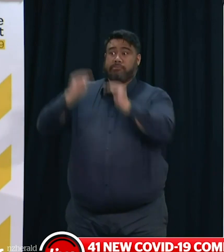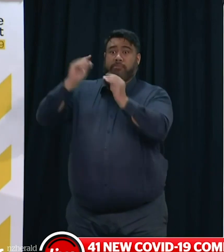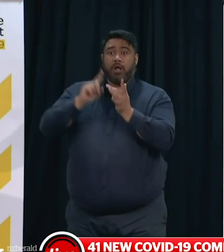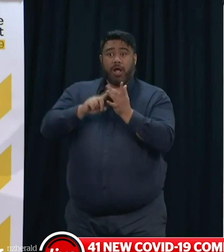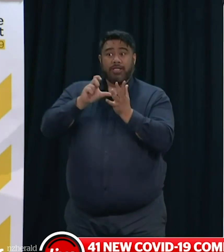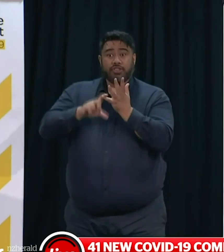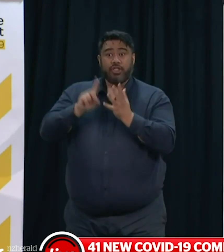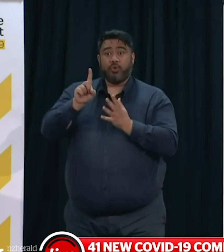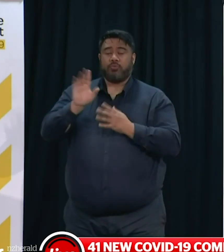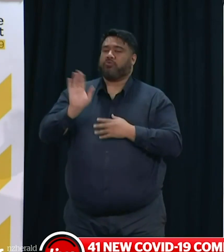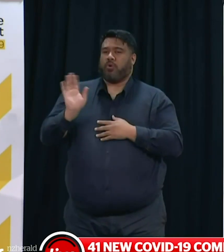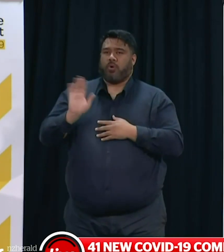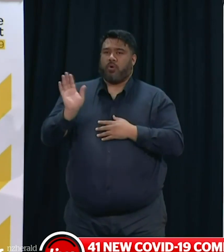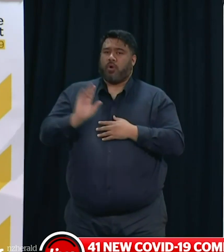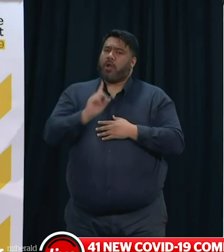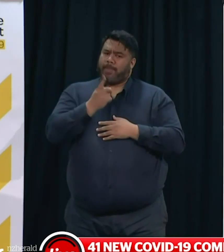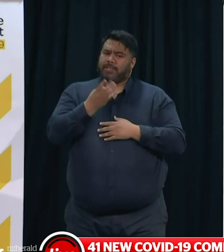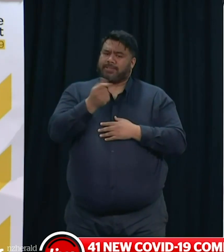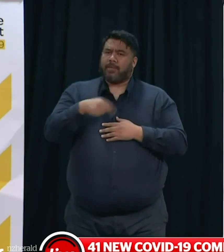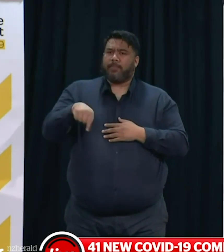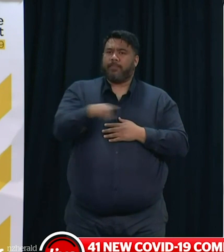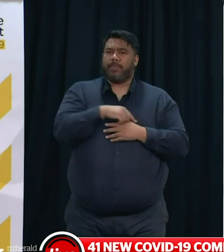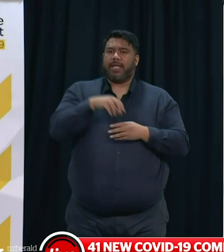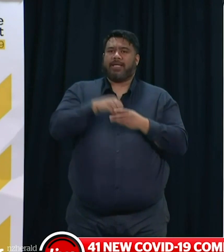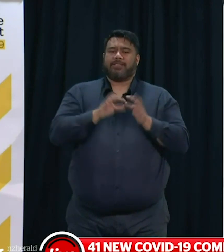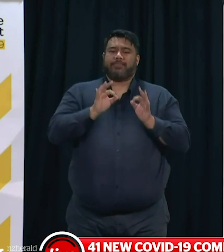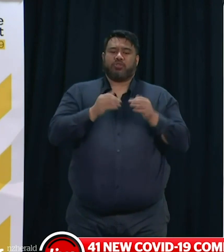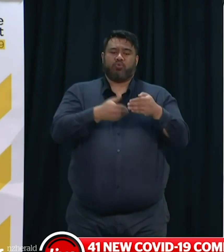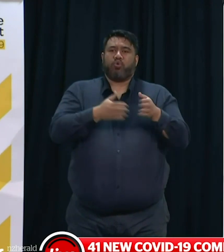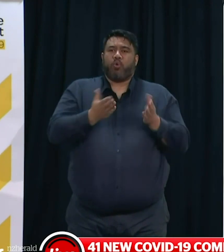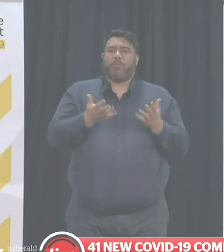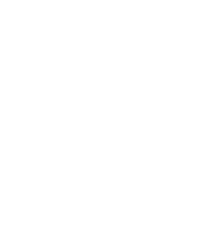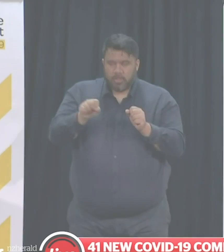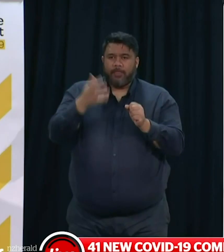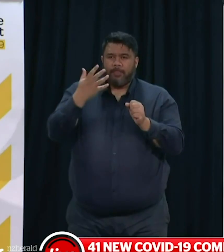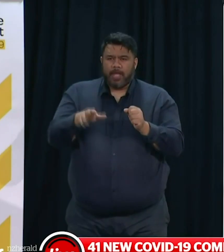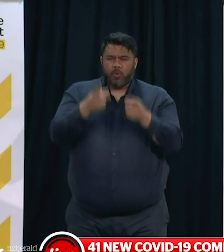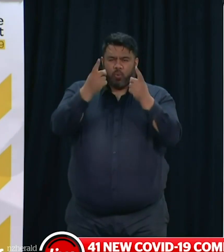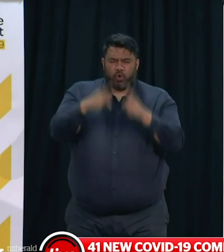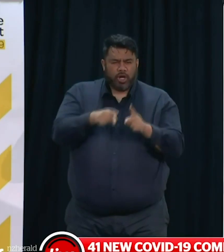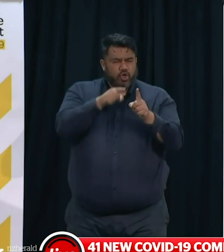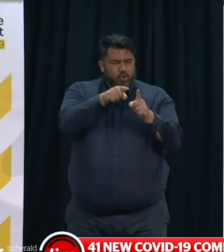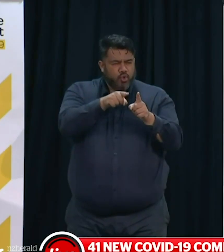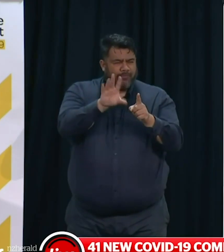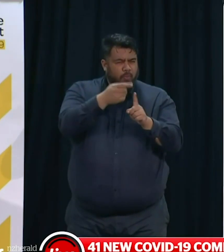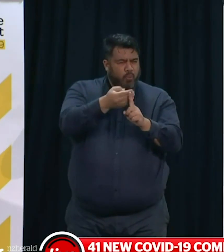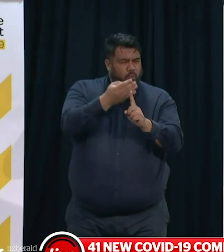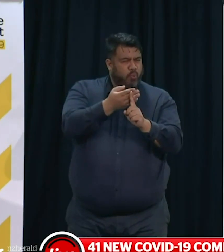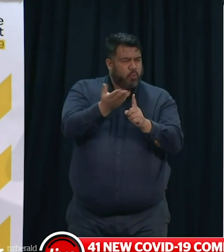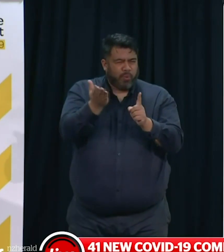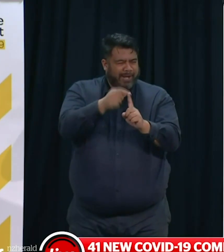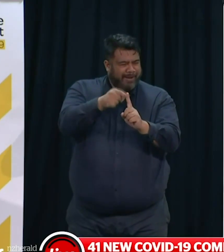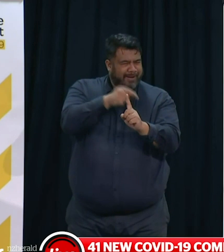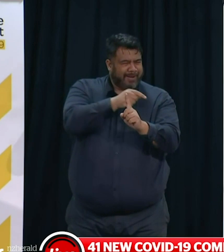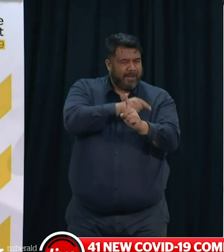pressure ventilation rooms in the three hospitals across the Auckland region. With our latest cluster, we do know what actions